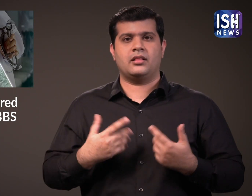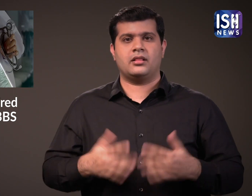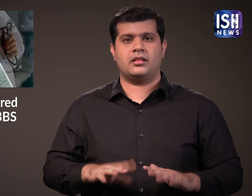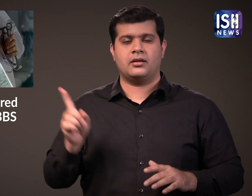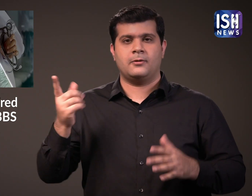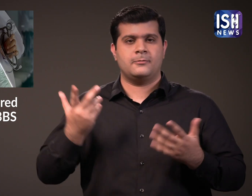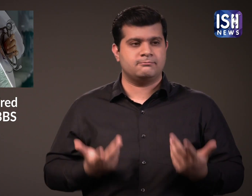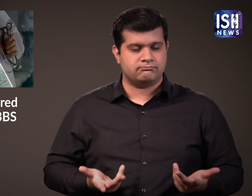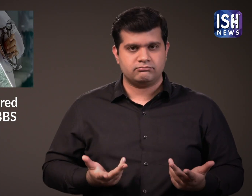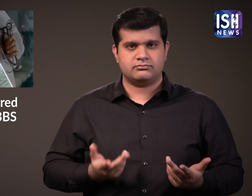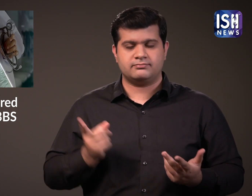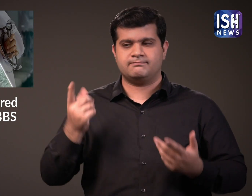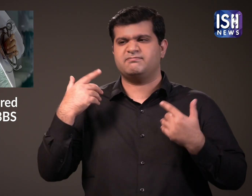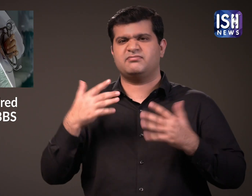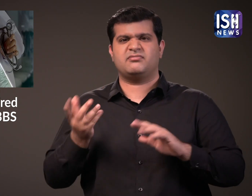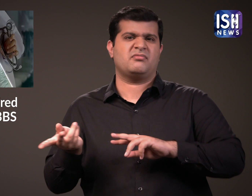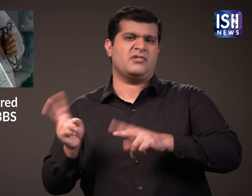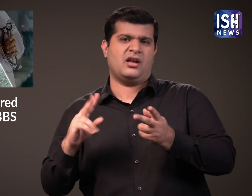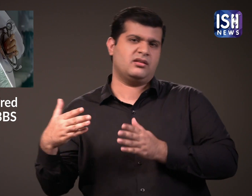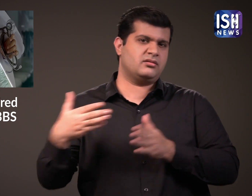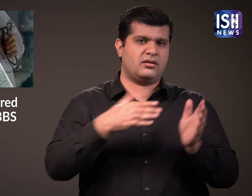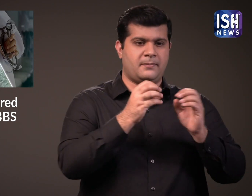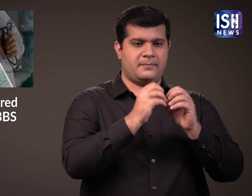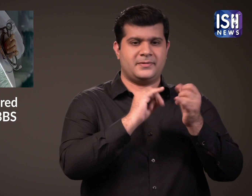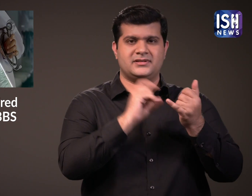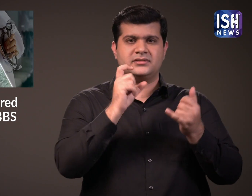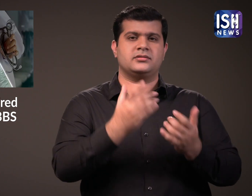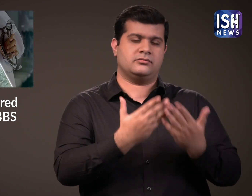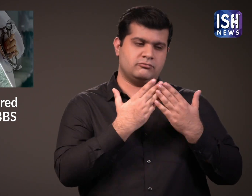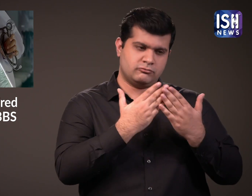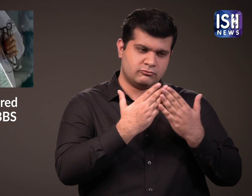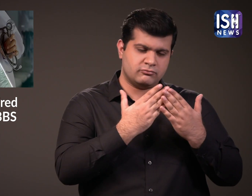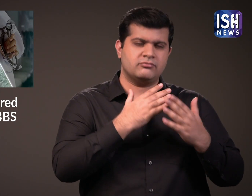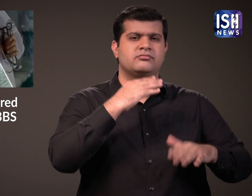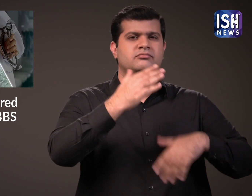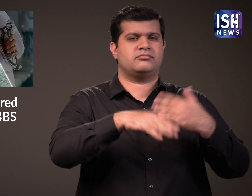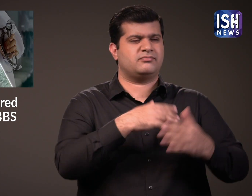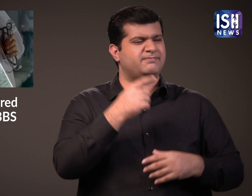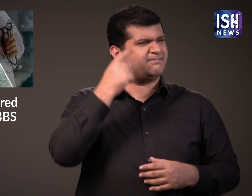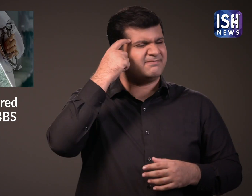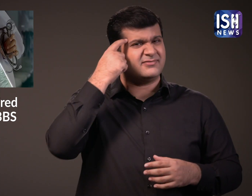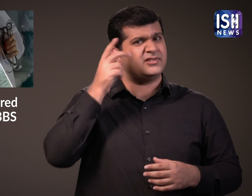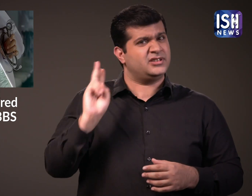which is why he opted for BSc. But he always wanted to study MBBS.